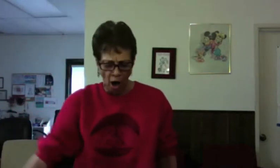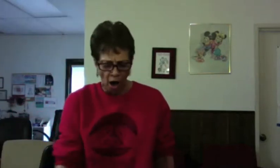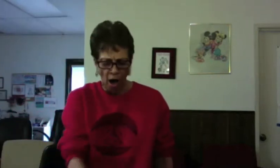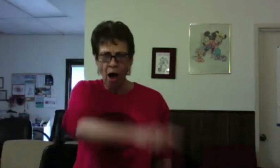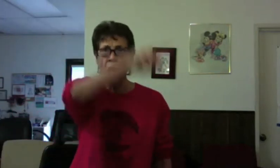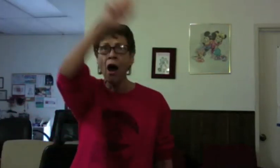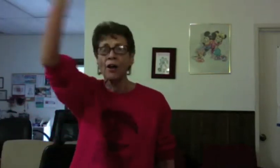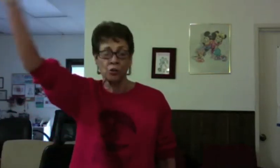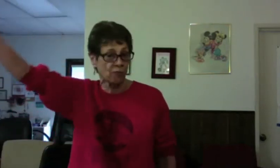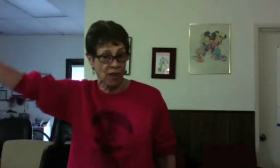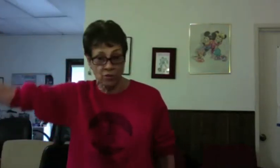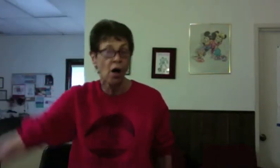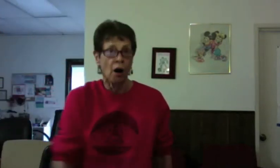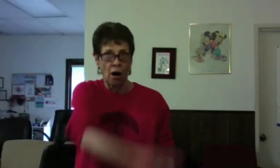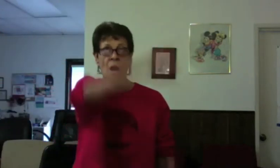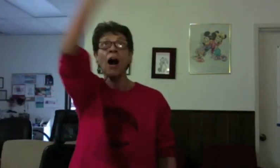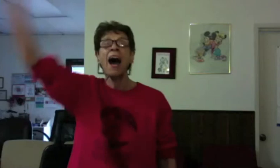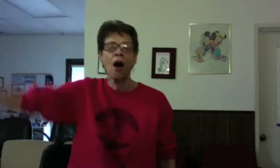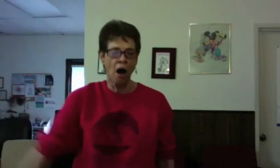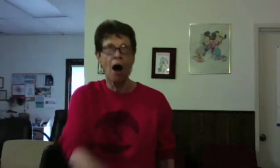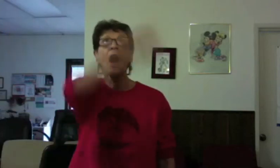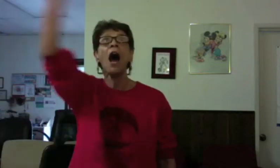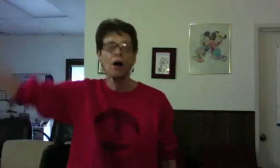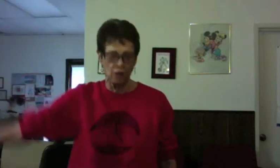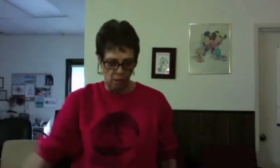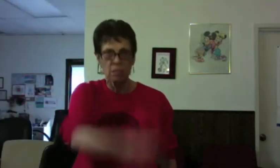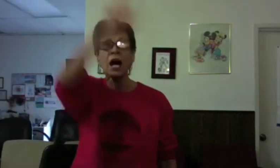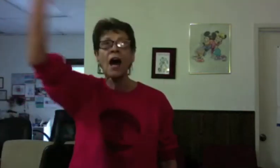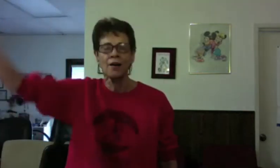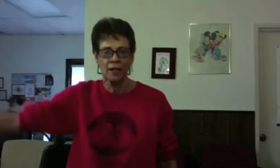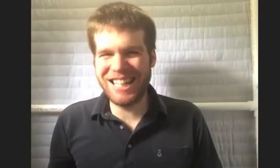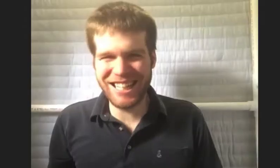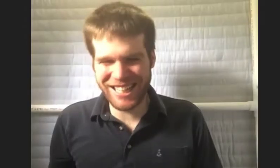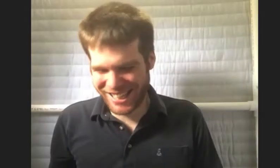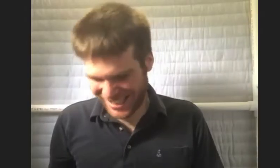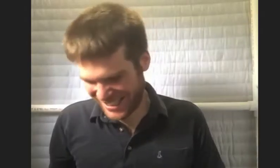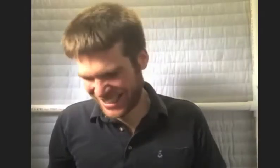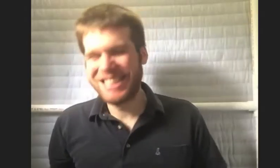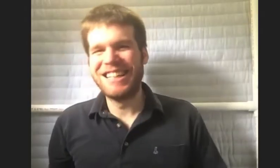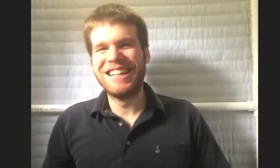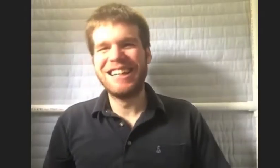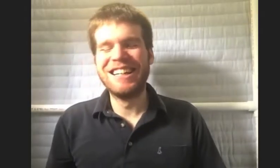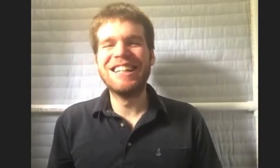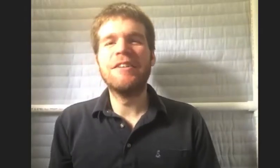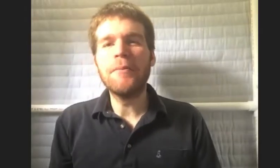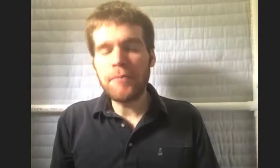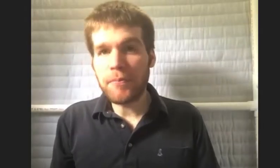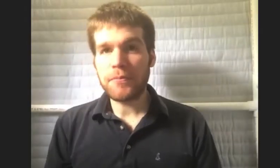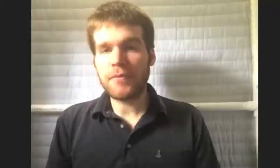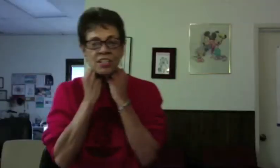You go faster. Oh, you want to do it. But what that does is it,